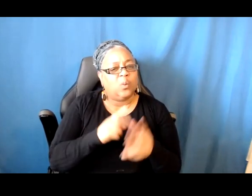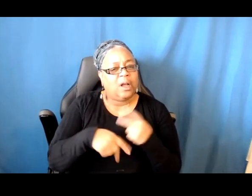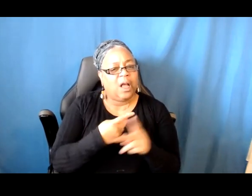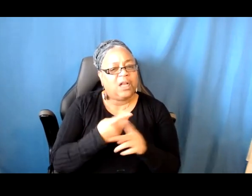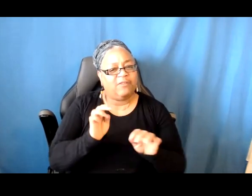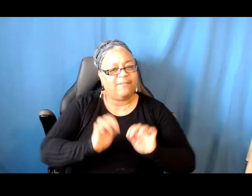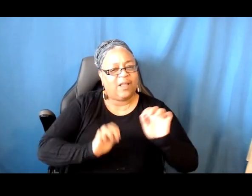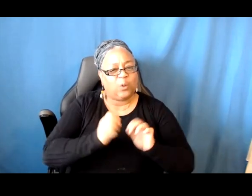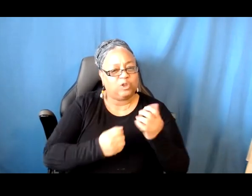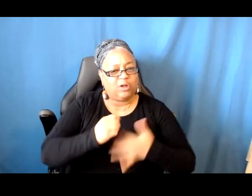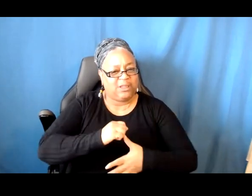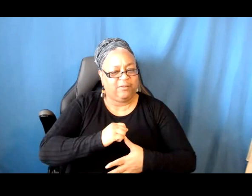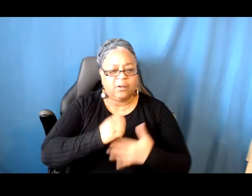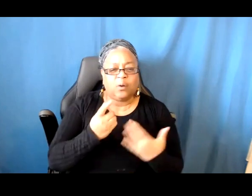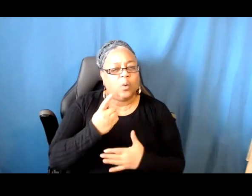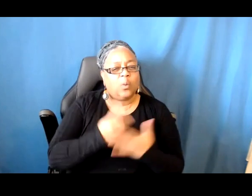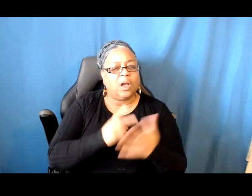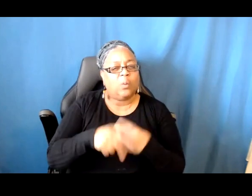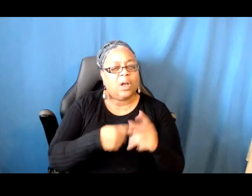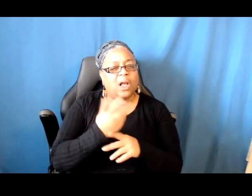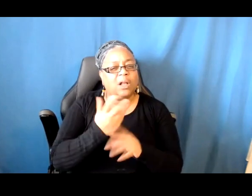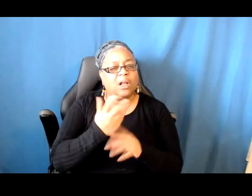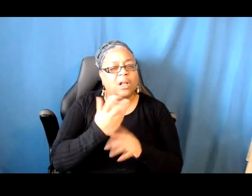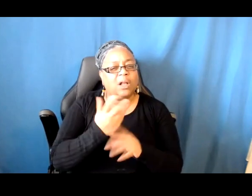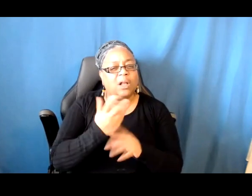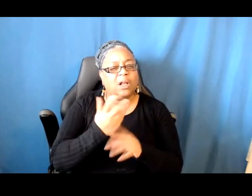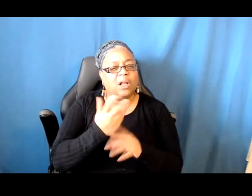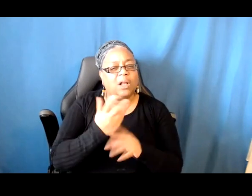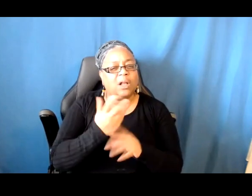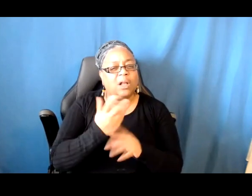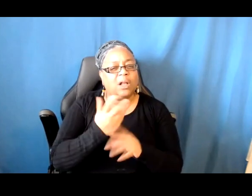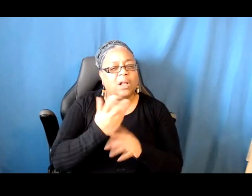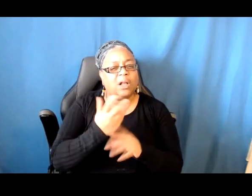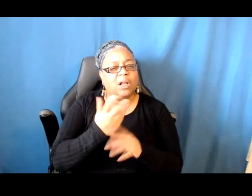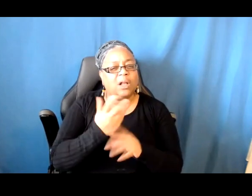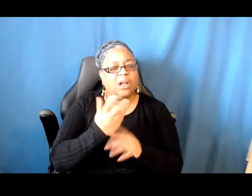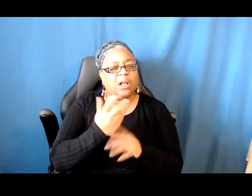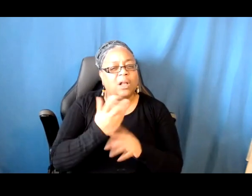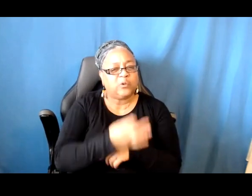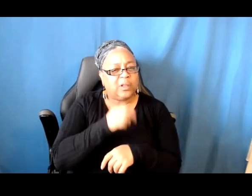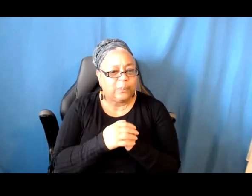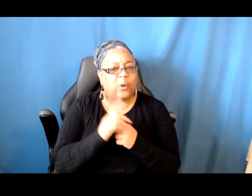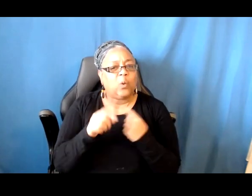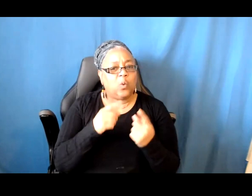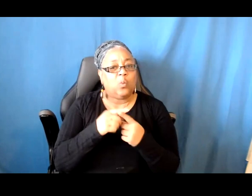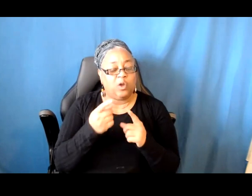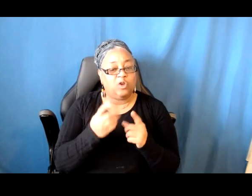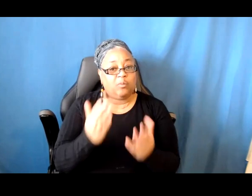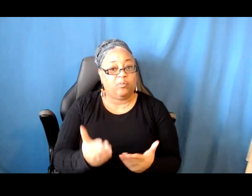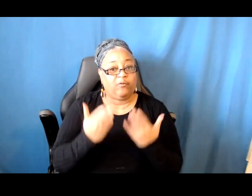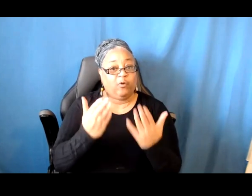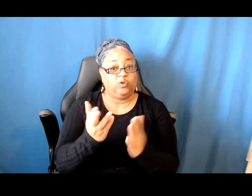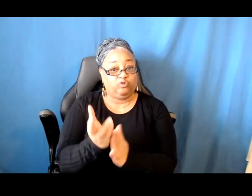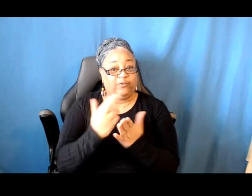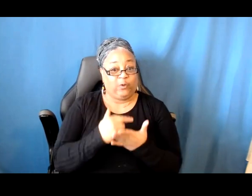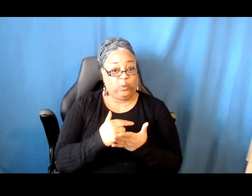or what kind of expertise you want in the room when your proposal is being discussed. So if you want